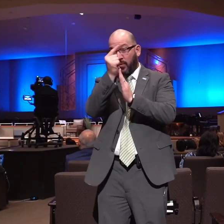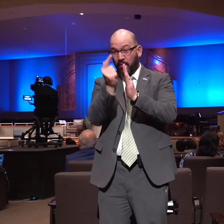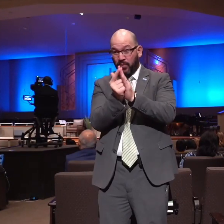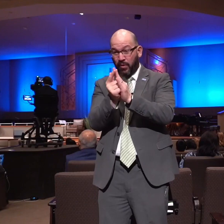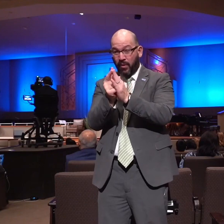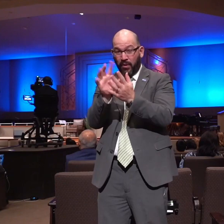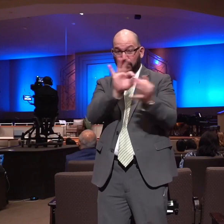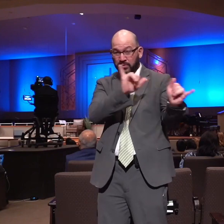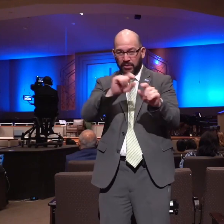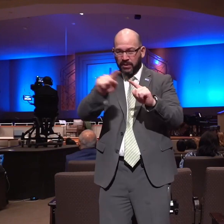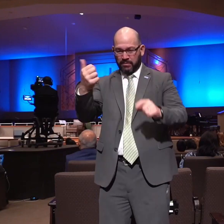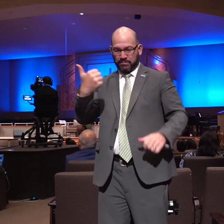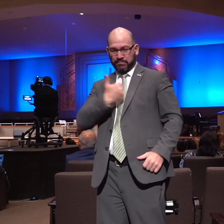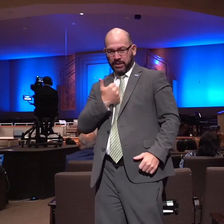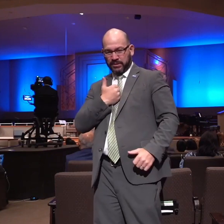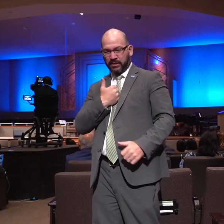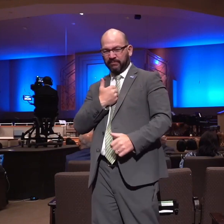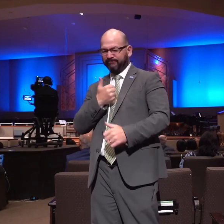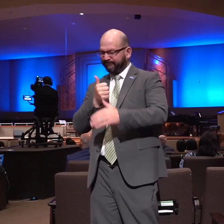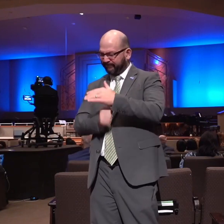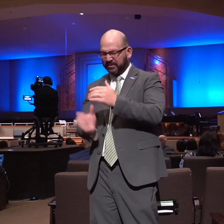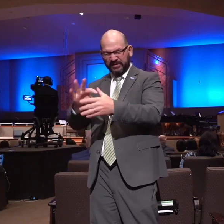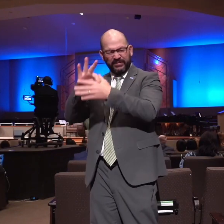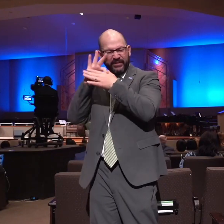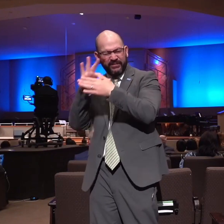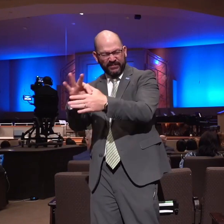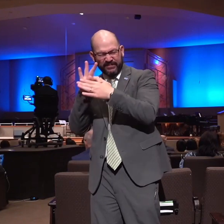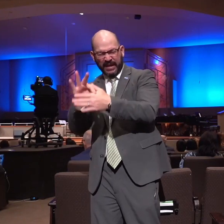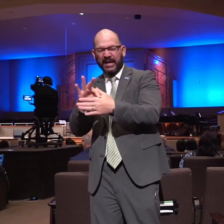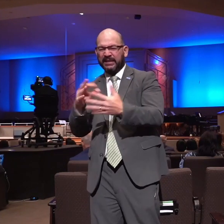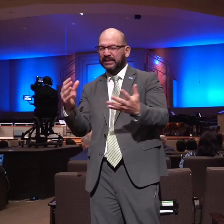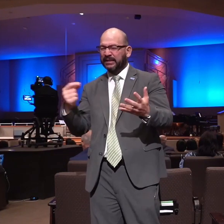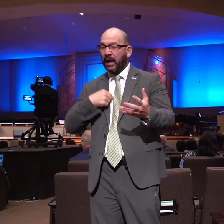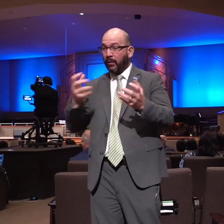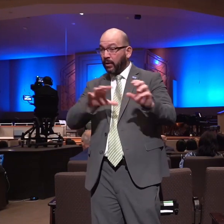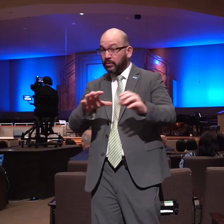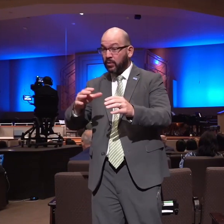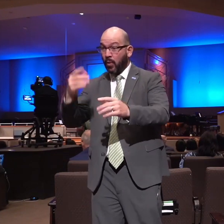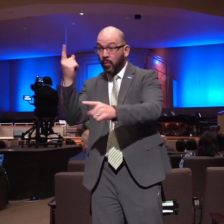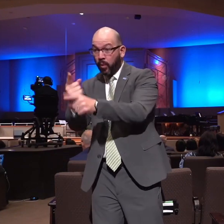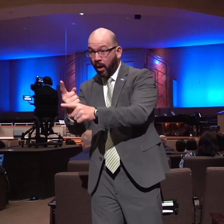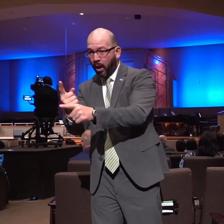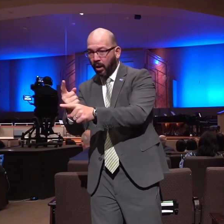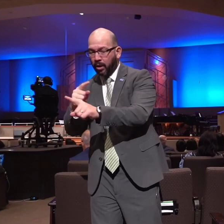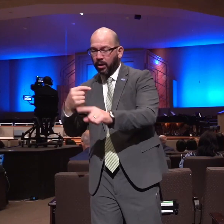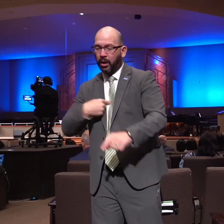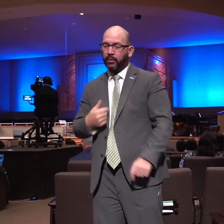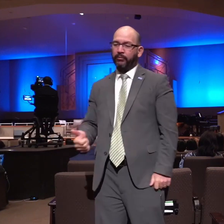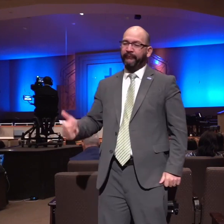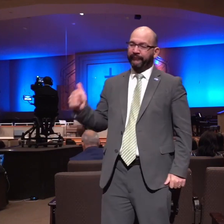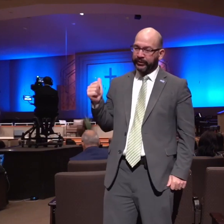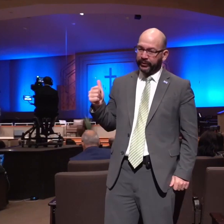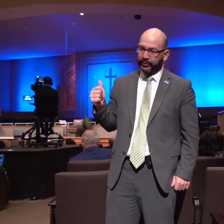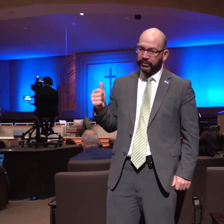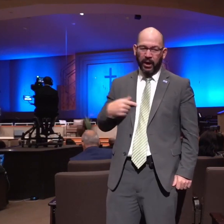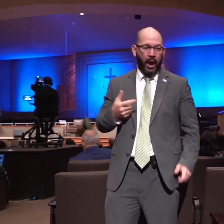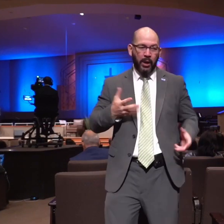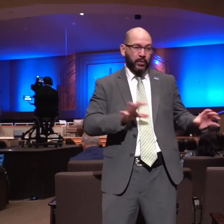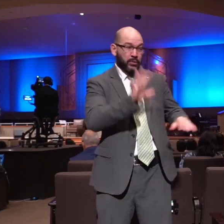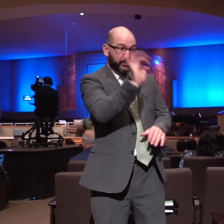sold under sin for that which i would i do not now which i would not that i do